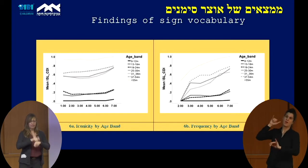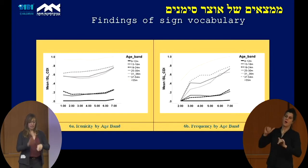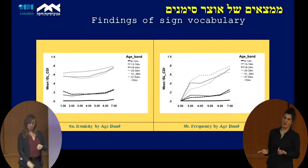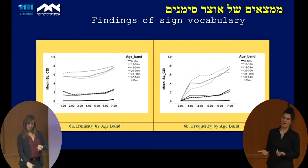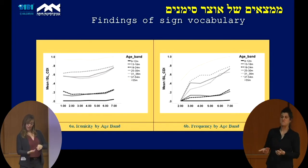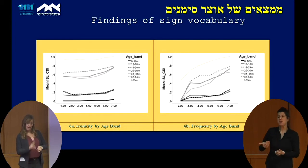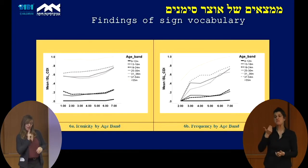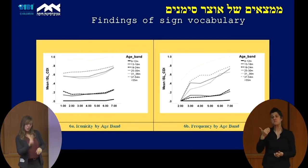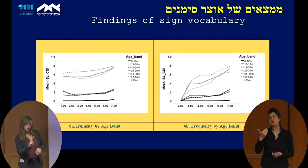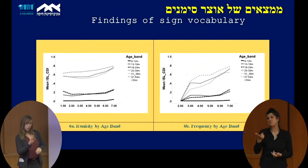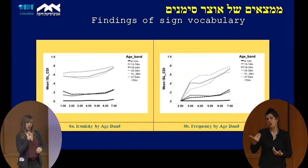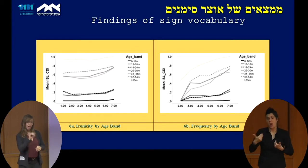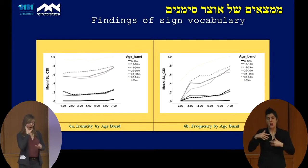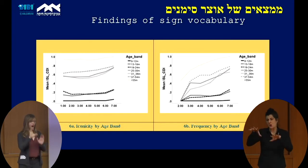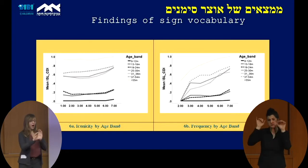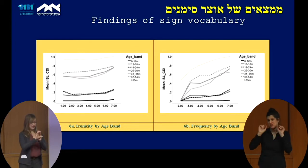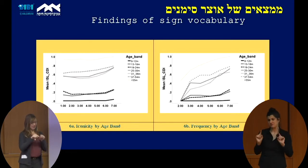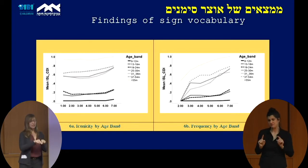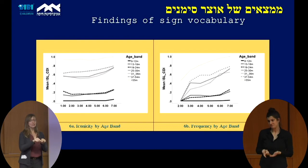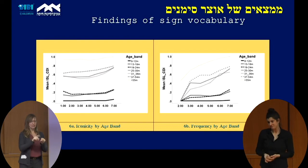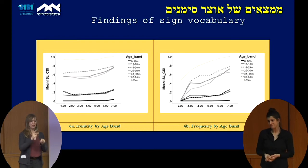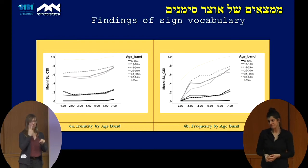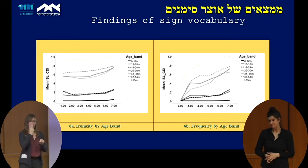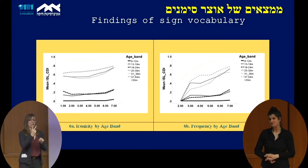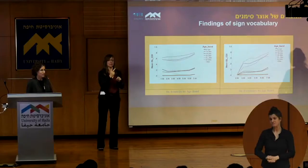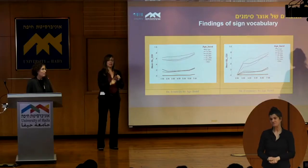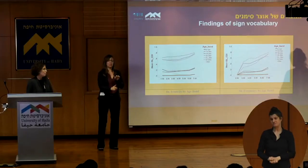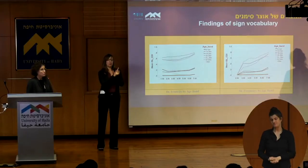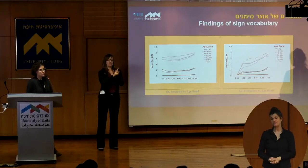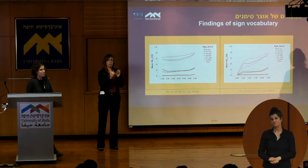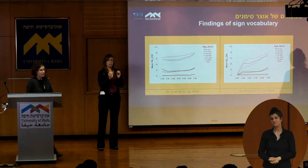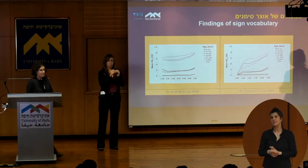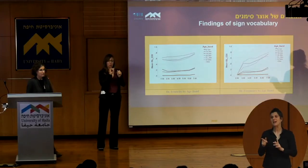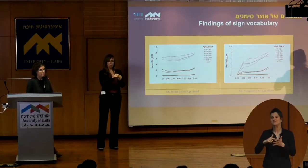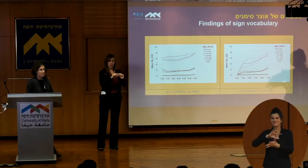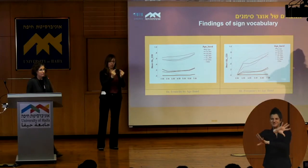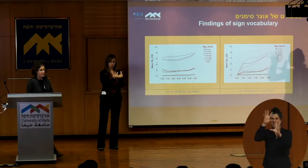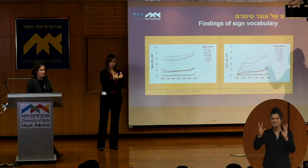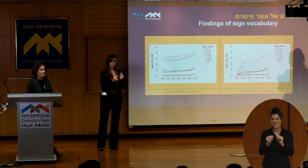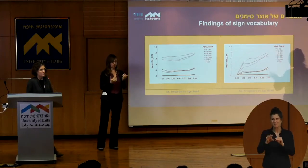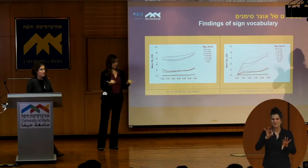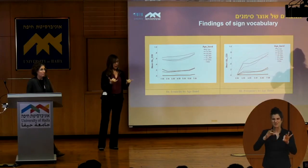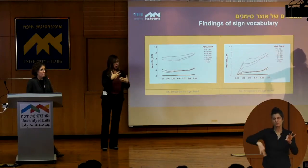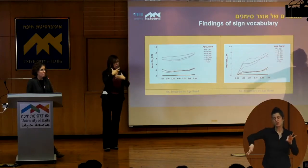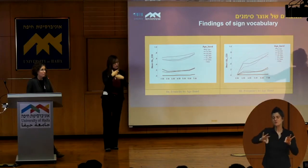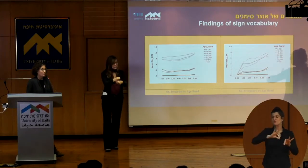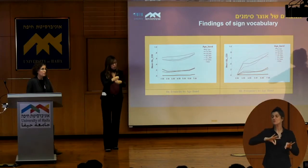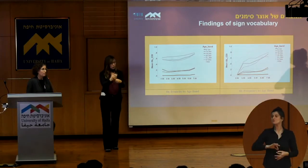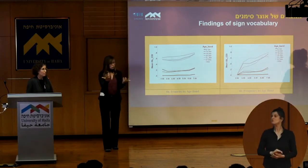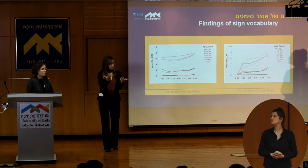iconicity was shown in the group of our participants. So to summarize our findings, we developed